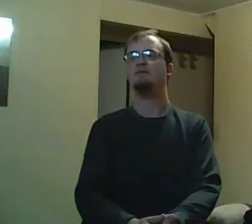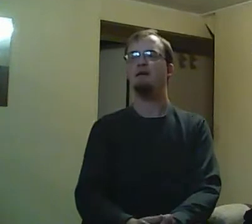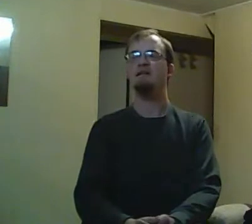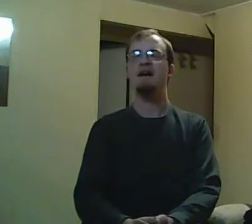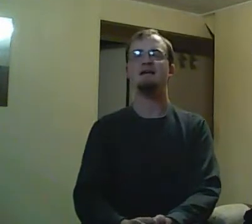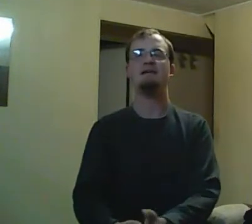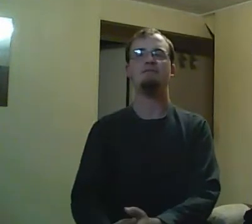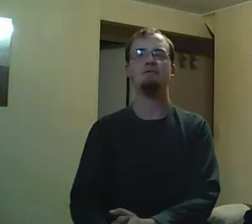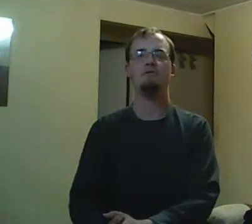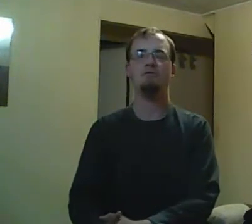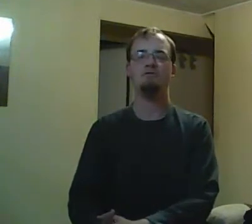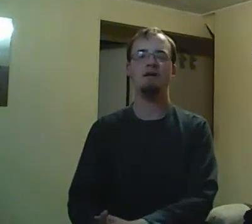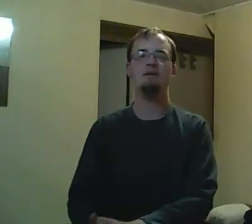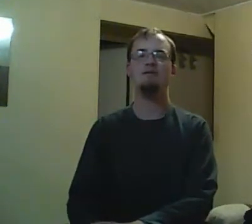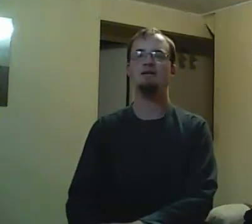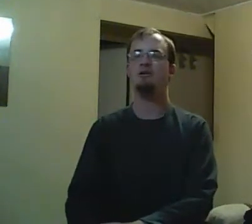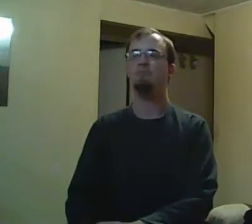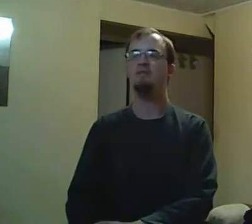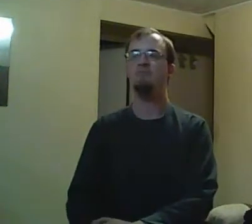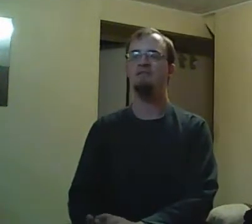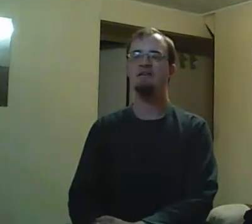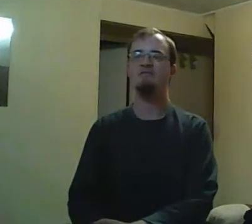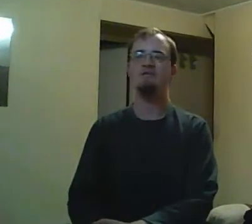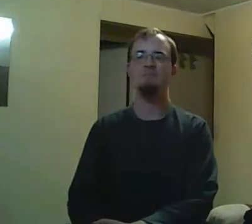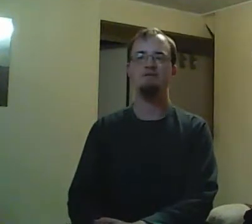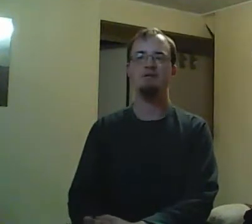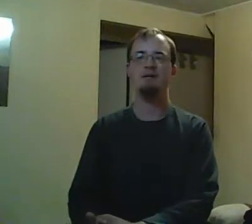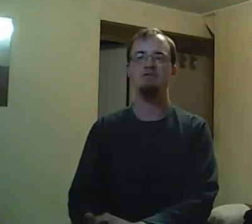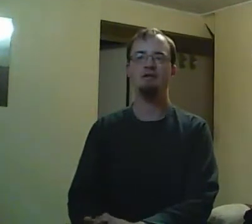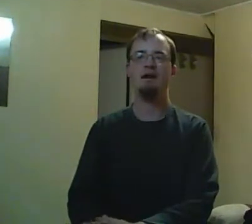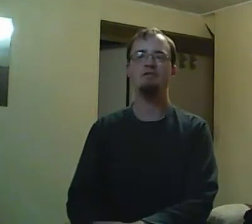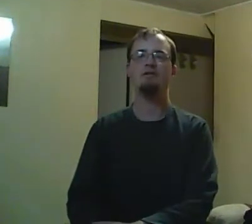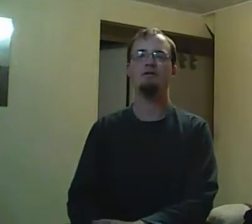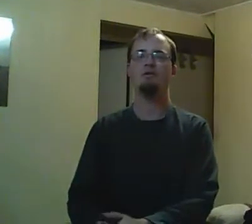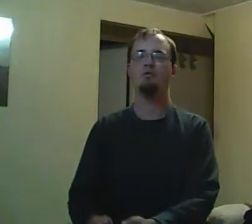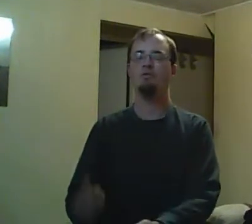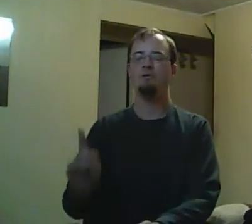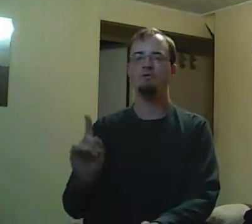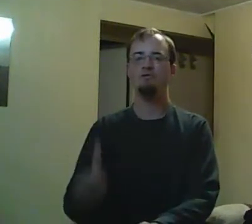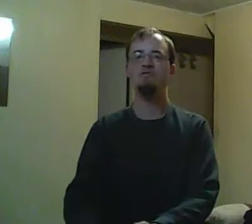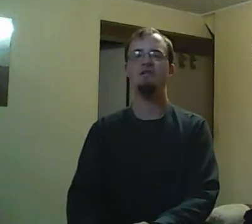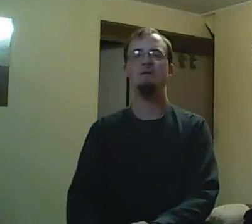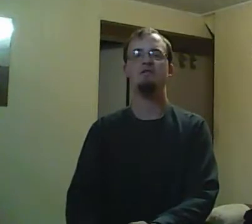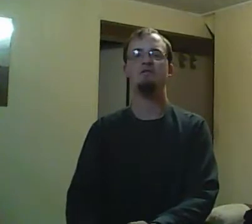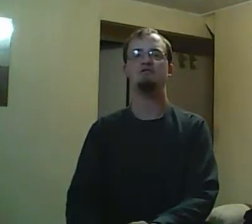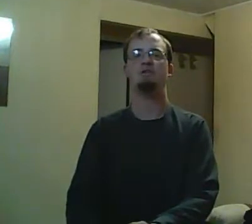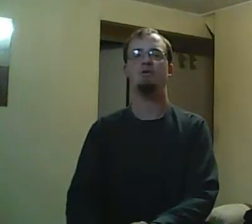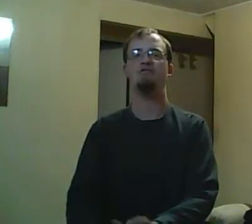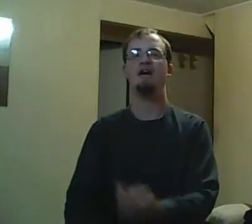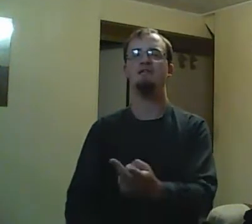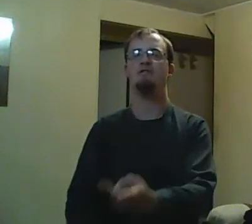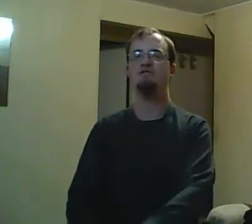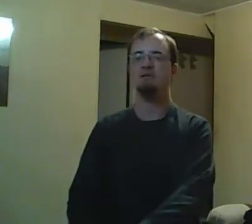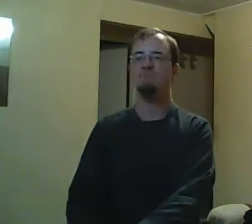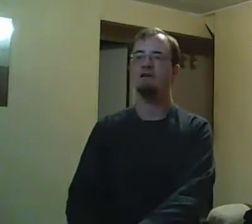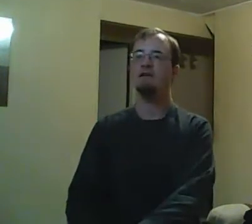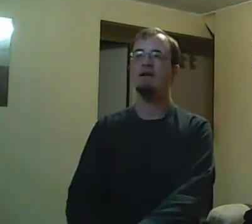Danny was ready to make a penis pump joke. Don't you say it. At the visitation, and I found out that it is a visitation at the funeral.